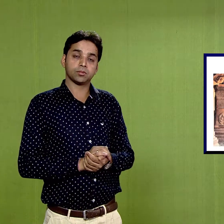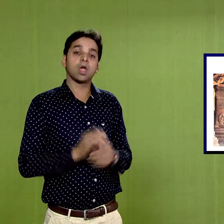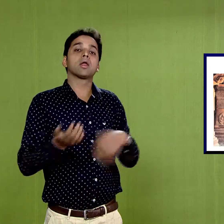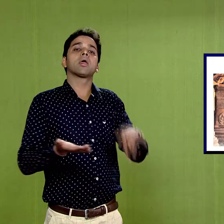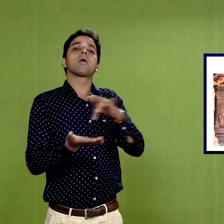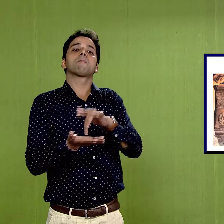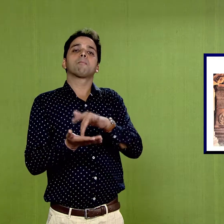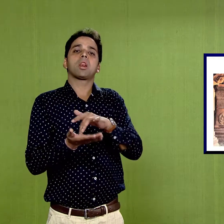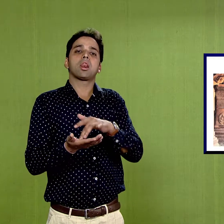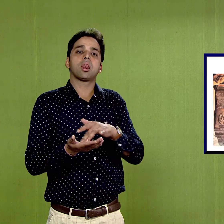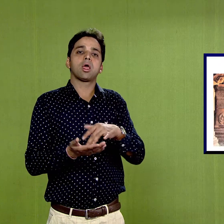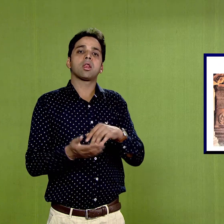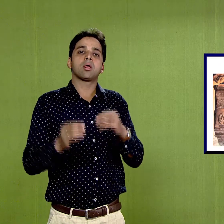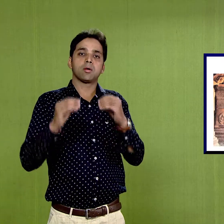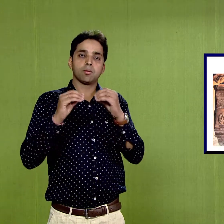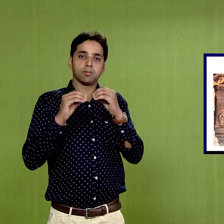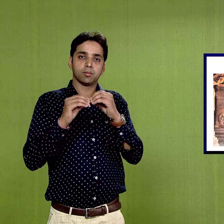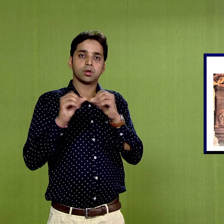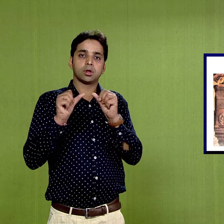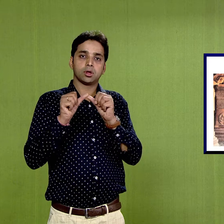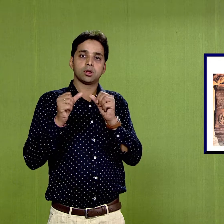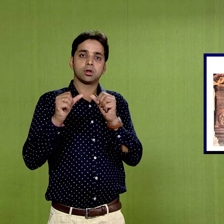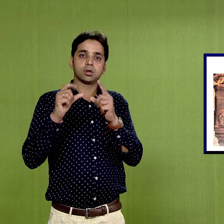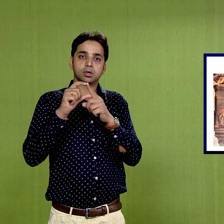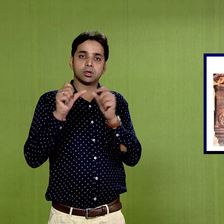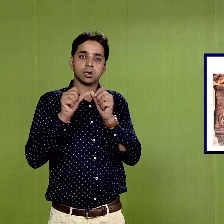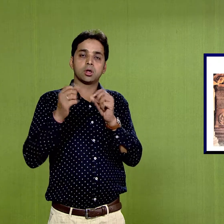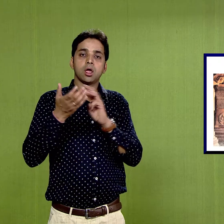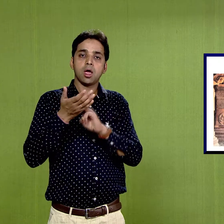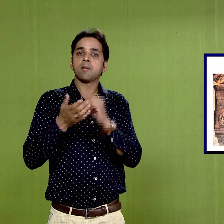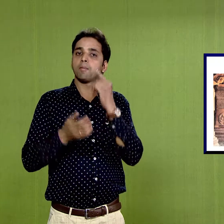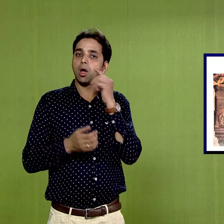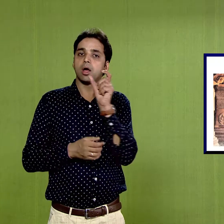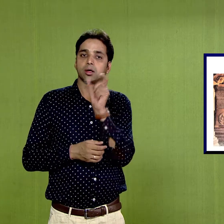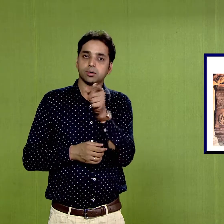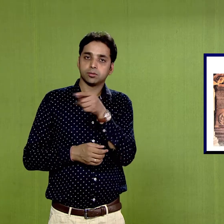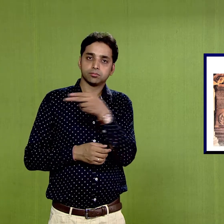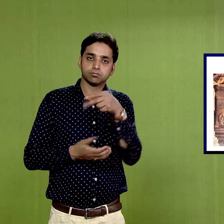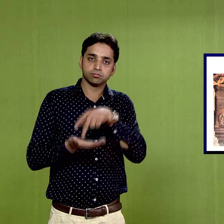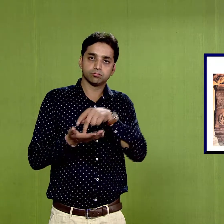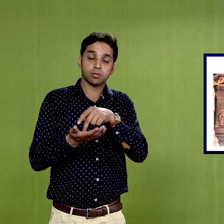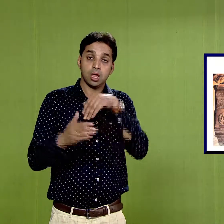Badami in Karnataka,